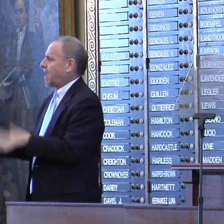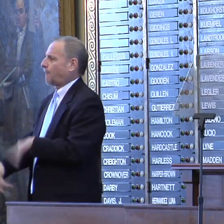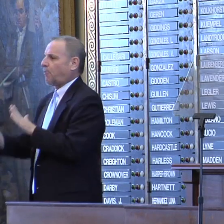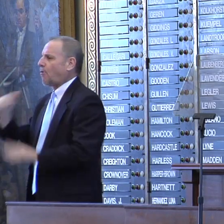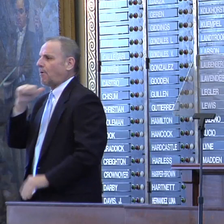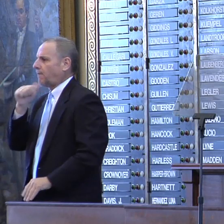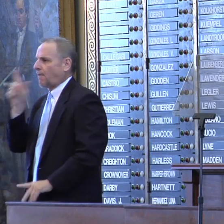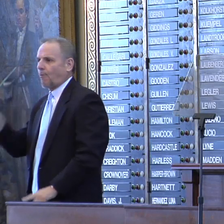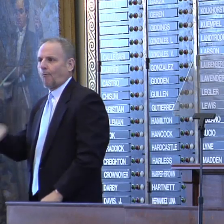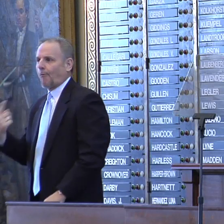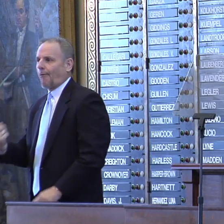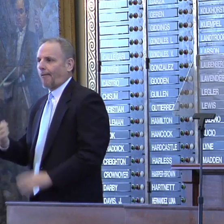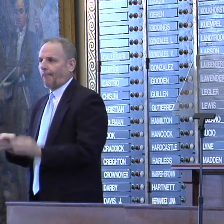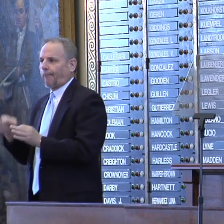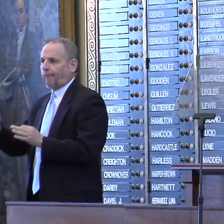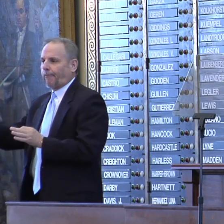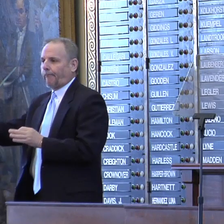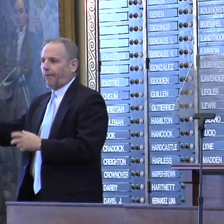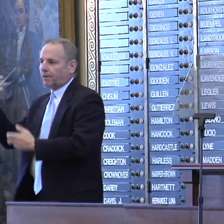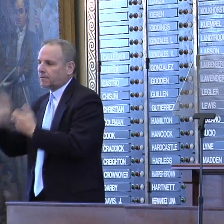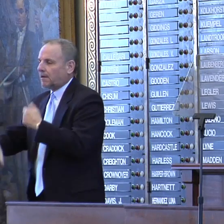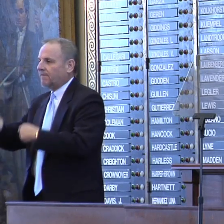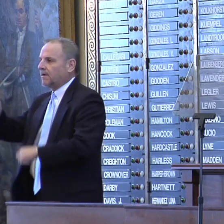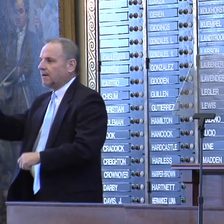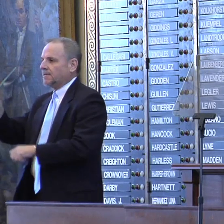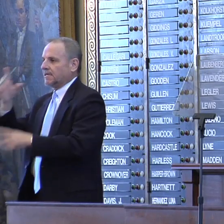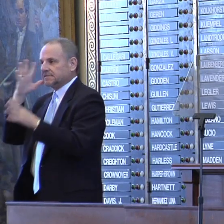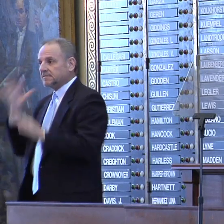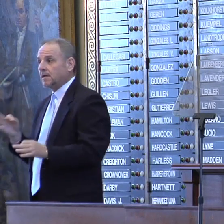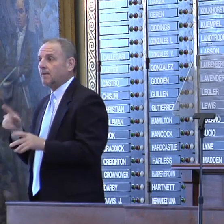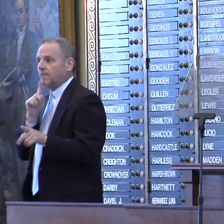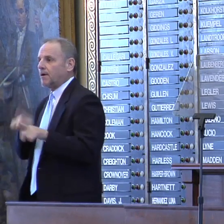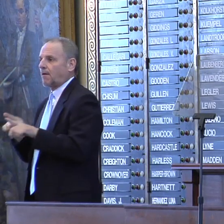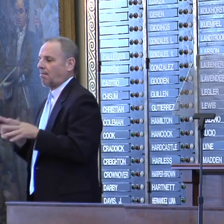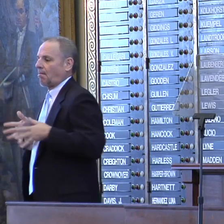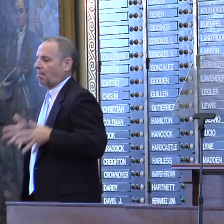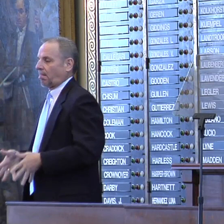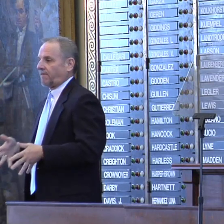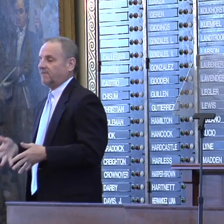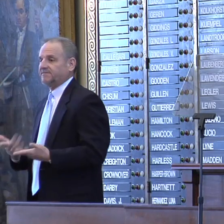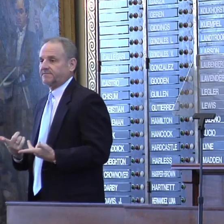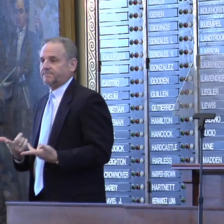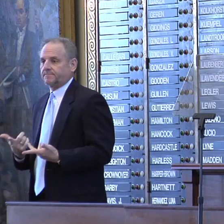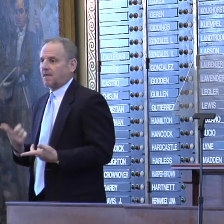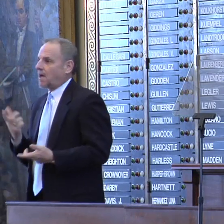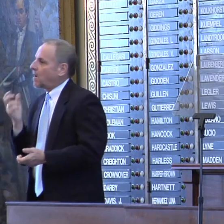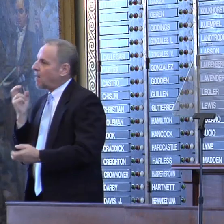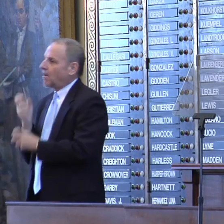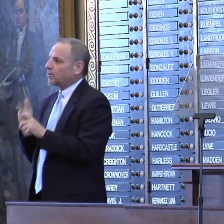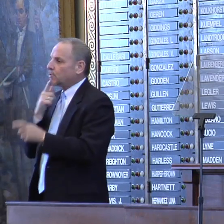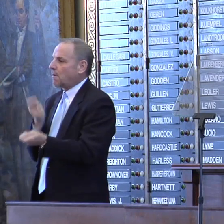would not only postpone tough, necessary decisions, but also leave us ill-equipped to handle bigger